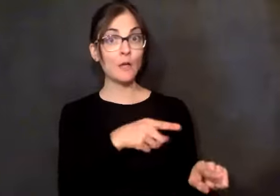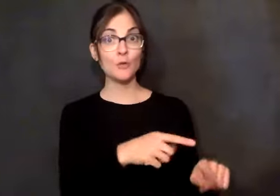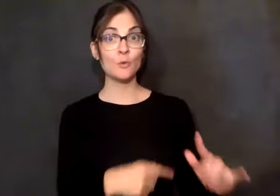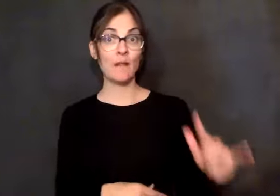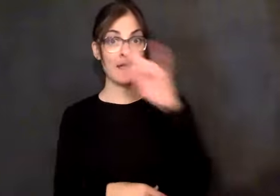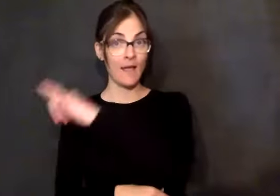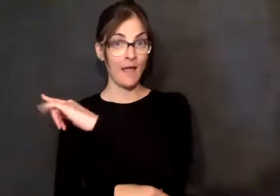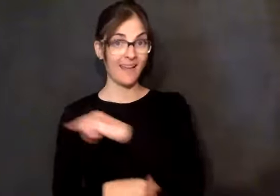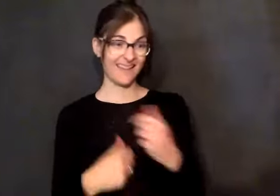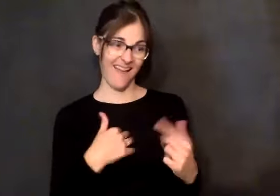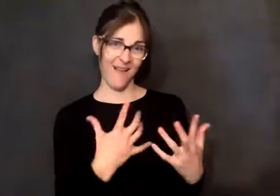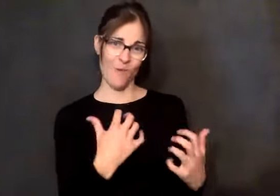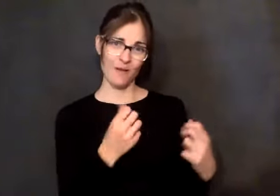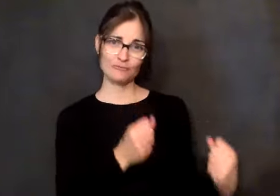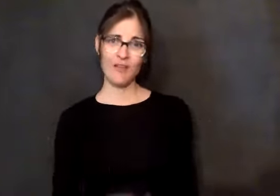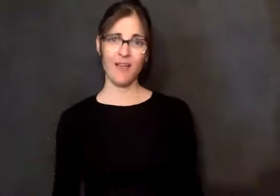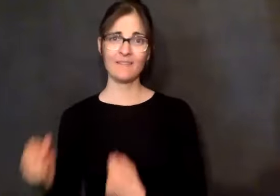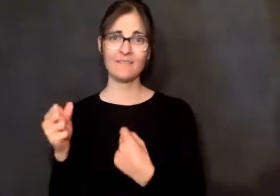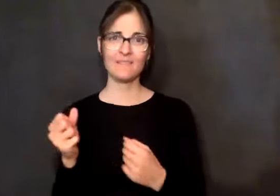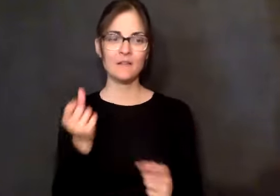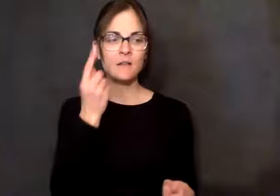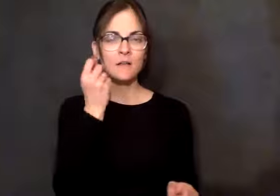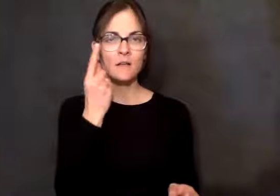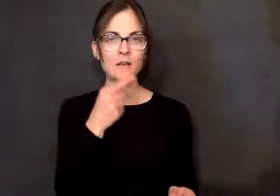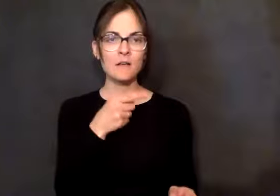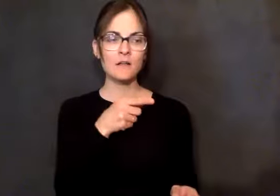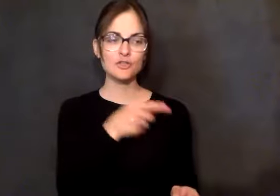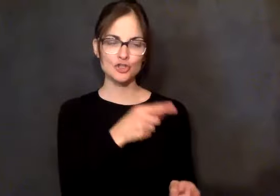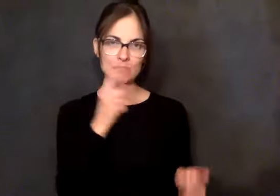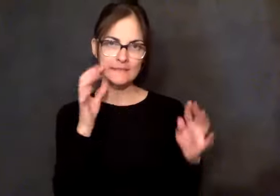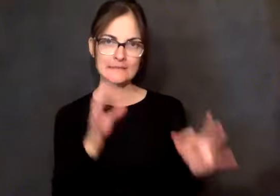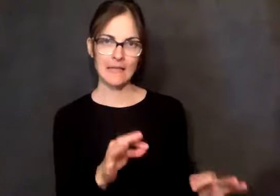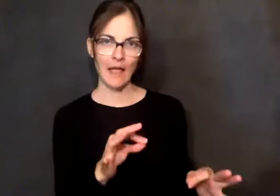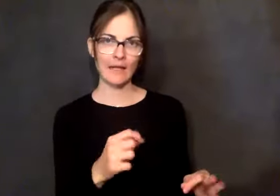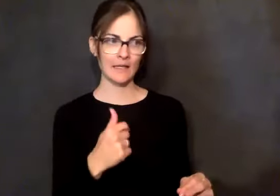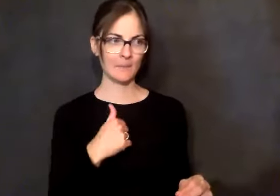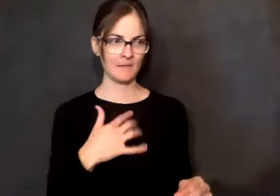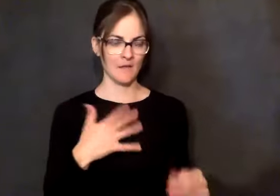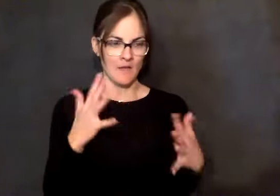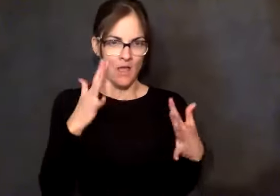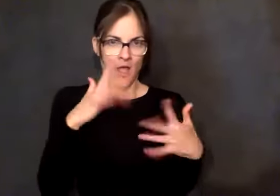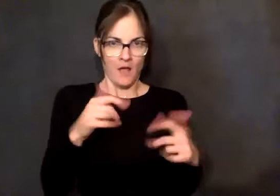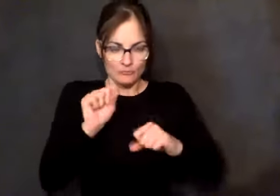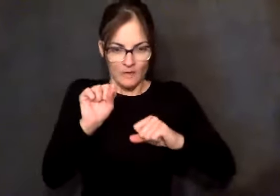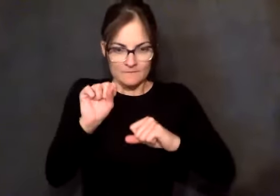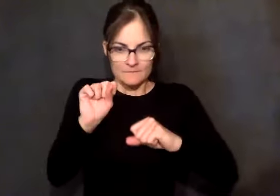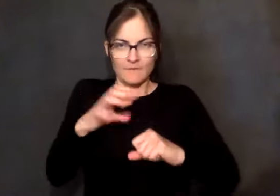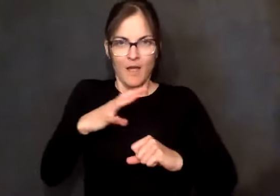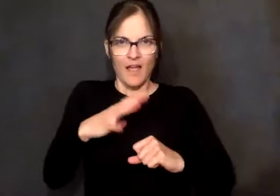home because I was driving like 800 miles a day to get her home in a hurry because when she's ready to do something, she's ready to do something.